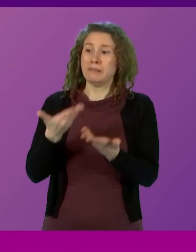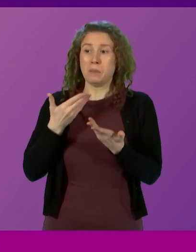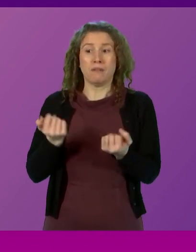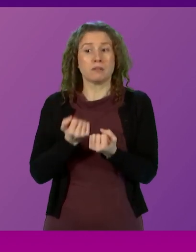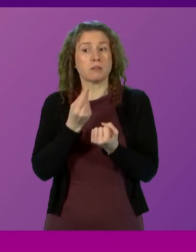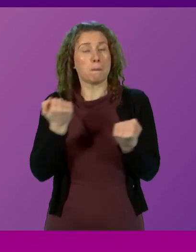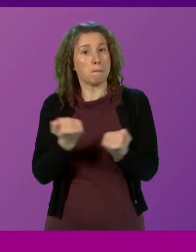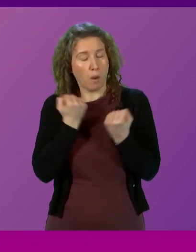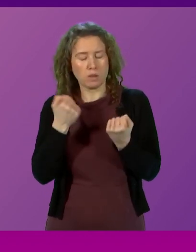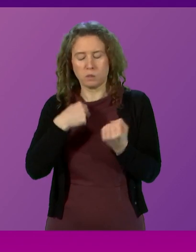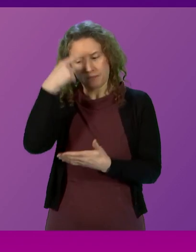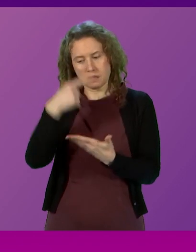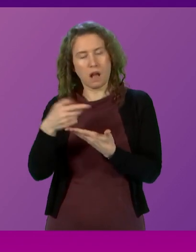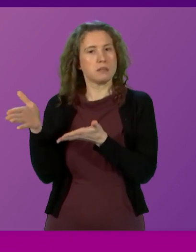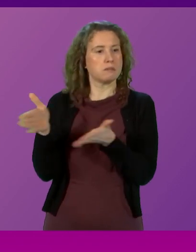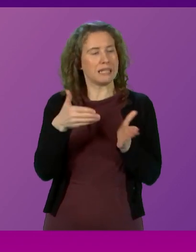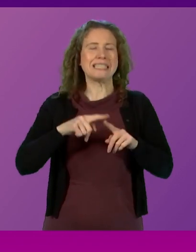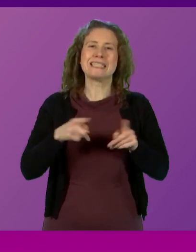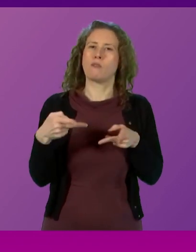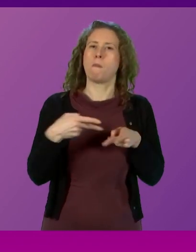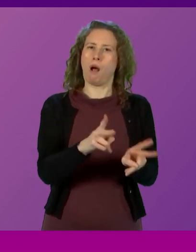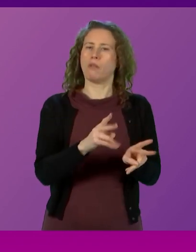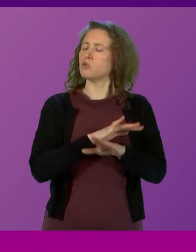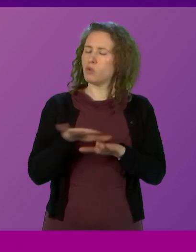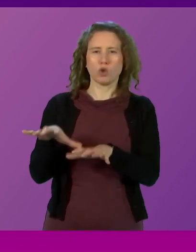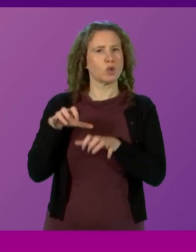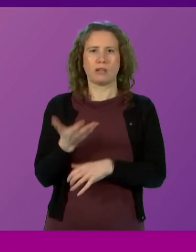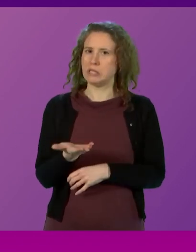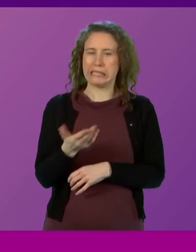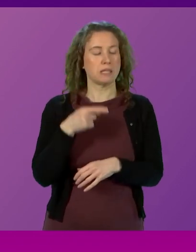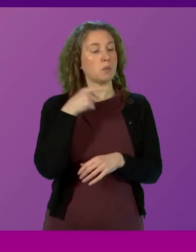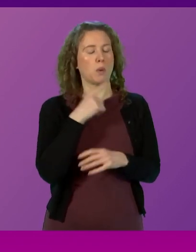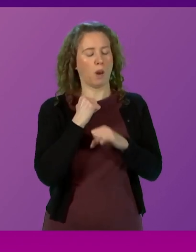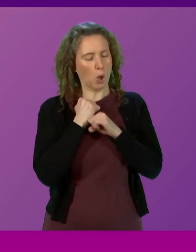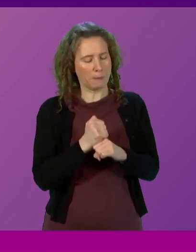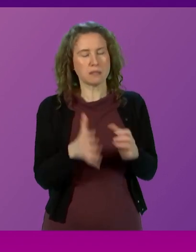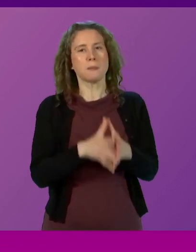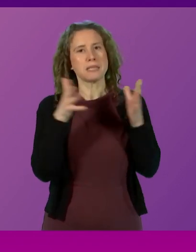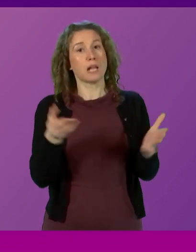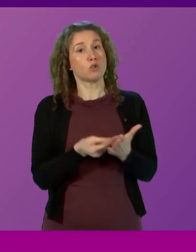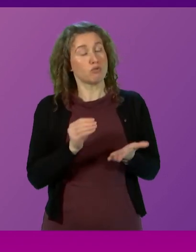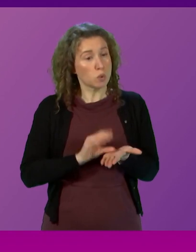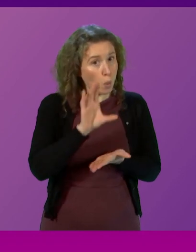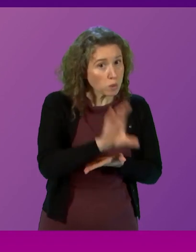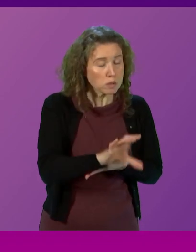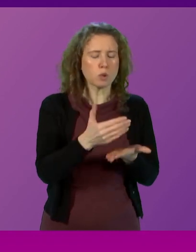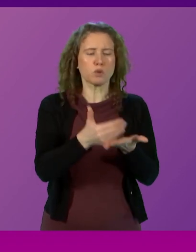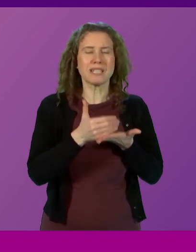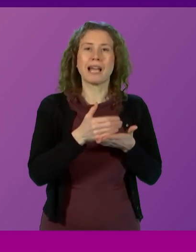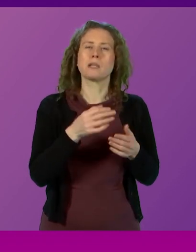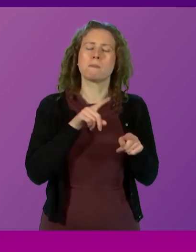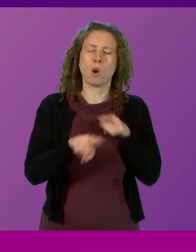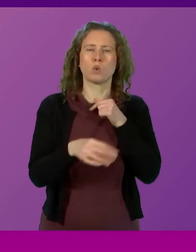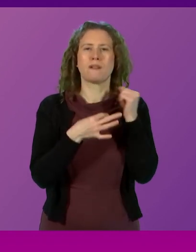we will choose a different path. A path which sees the Scottish Government commit substantial resources to protect the most vulnerable